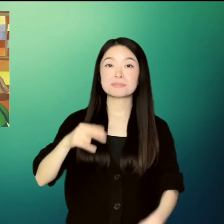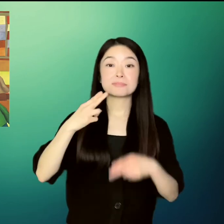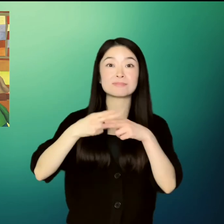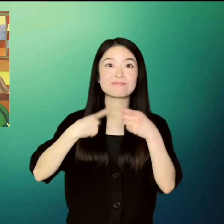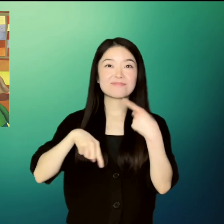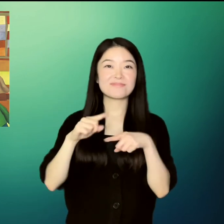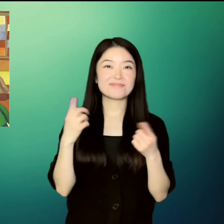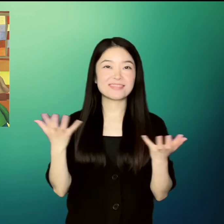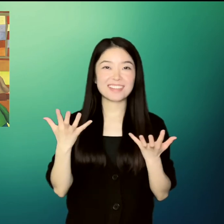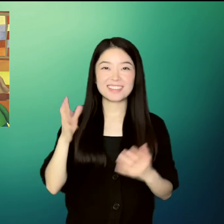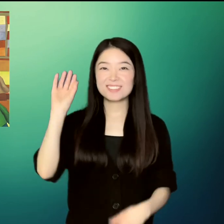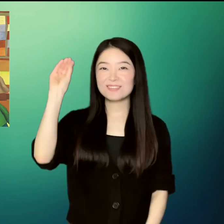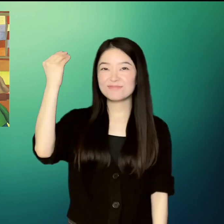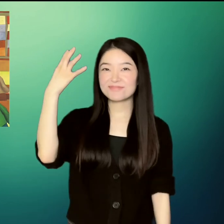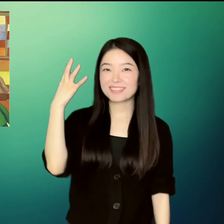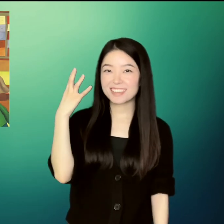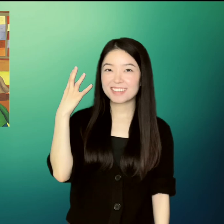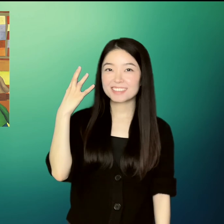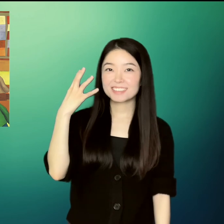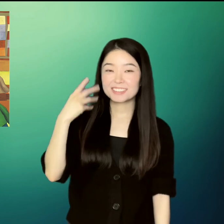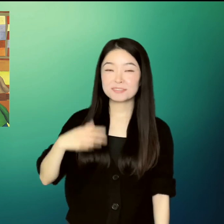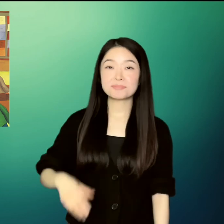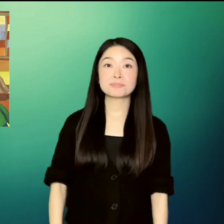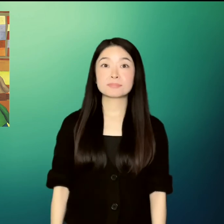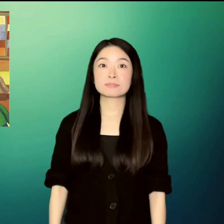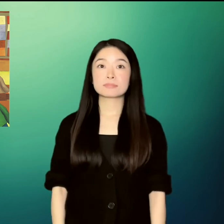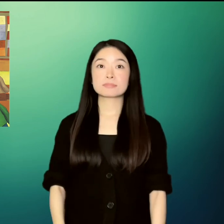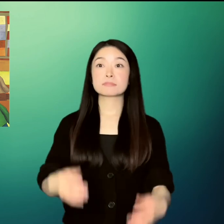her name again slowly and clearly.